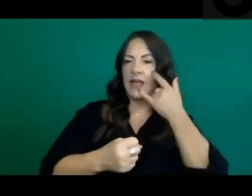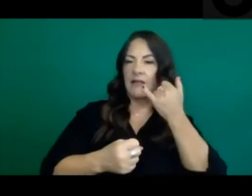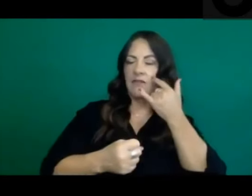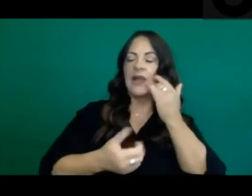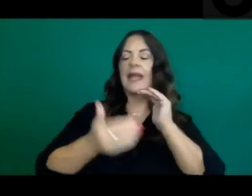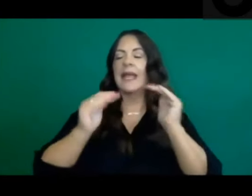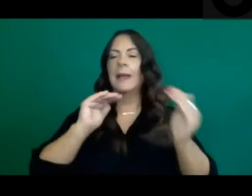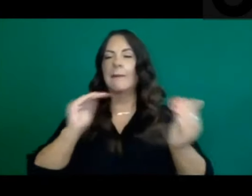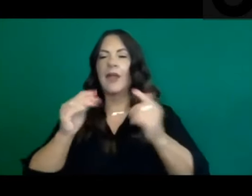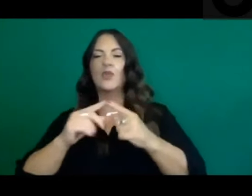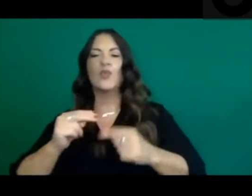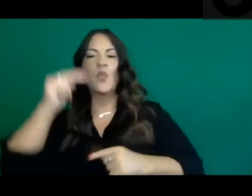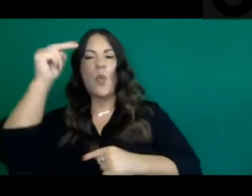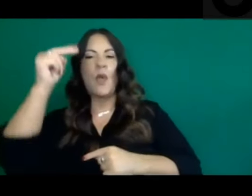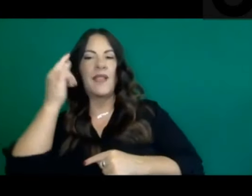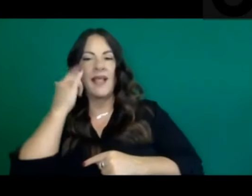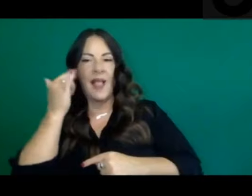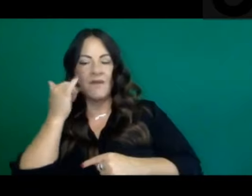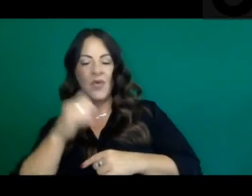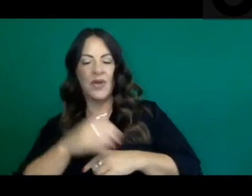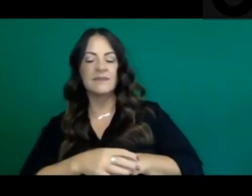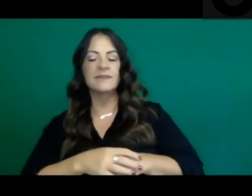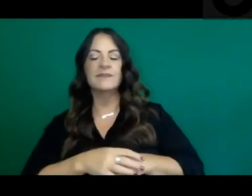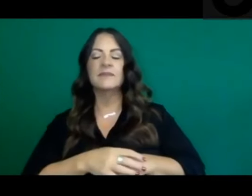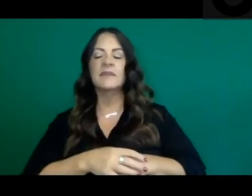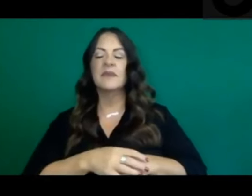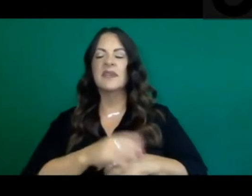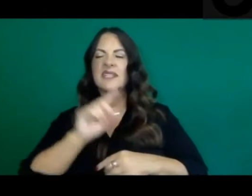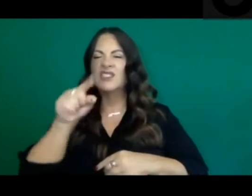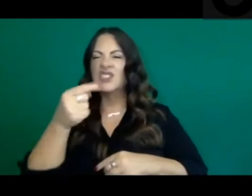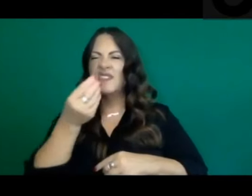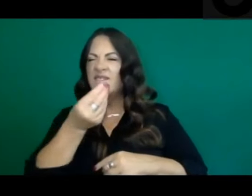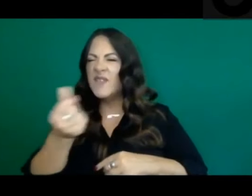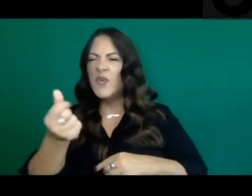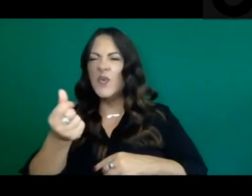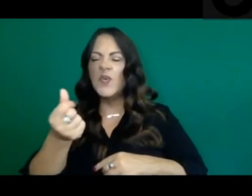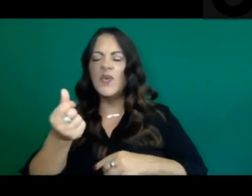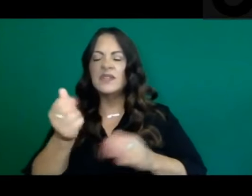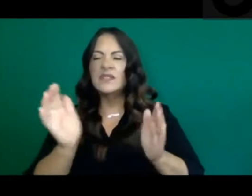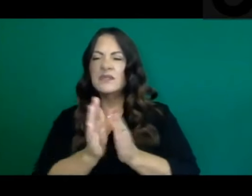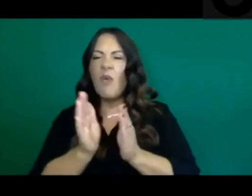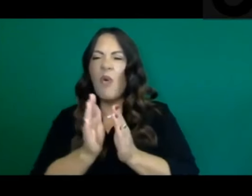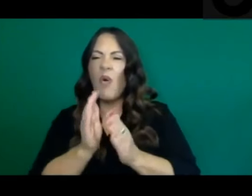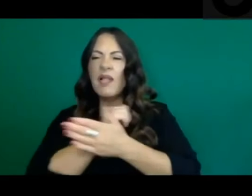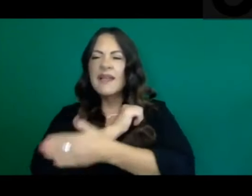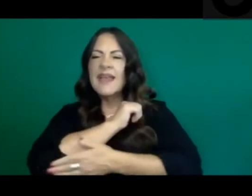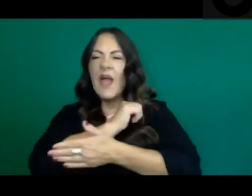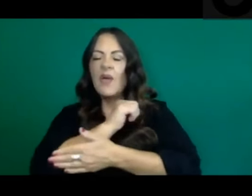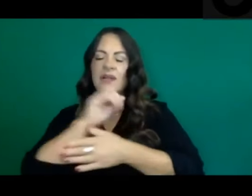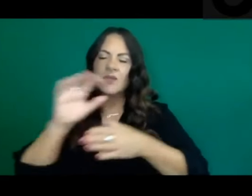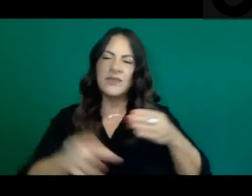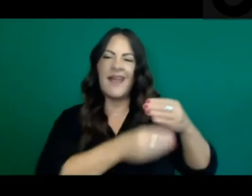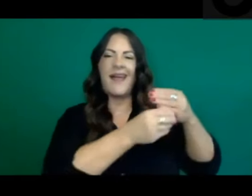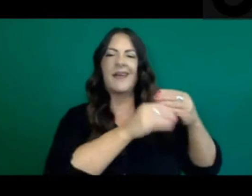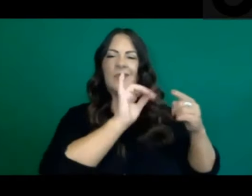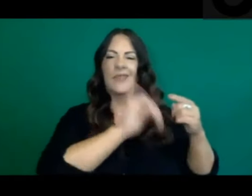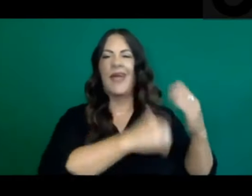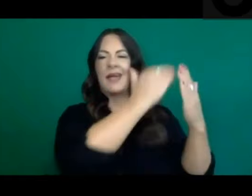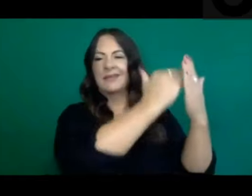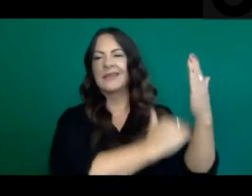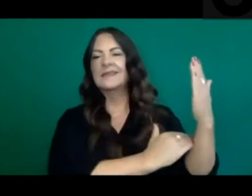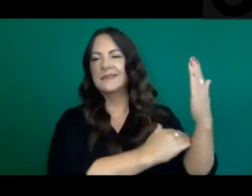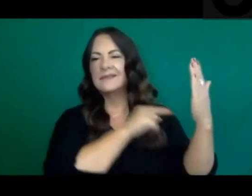that a few smaller counties have been added to the county data monitoring list